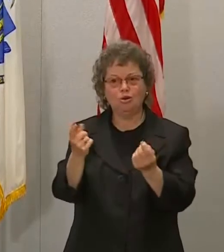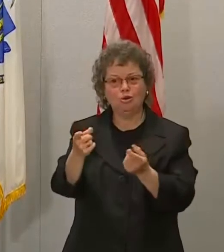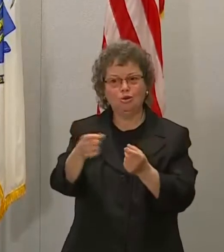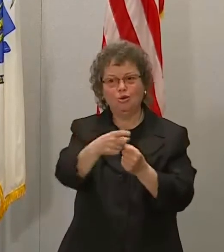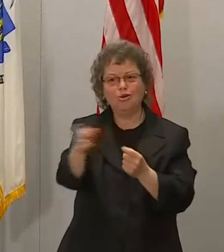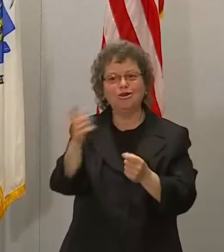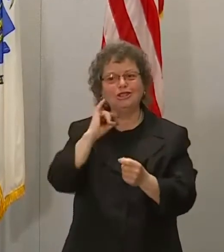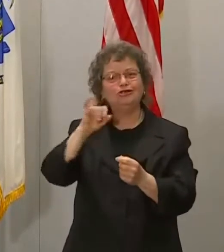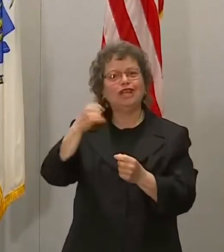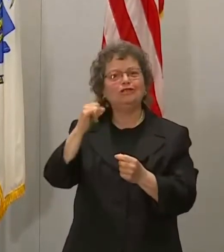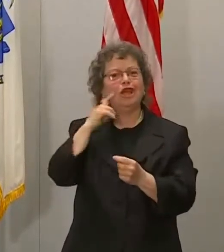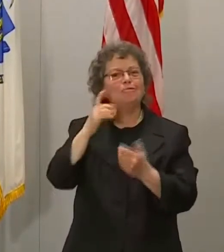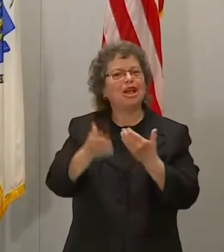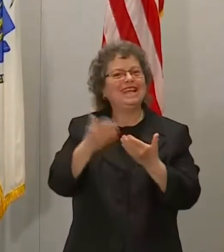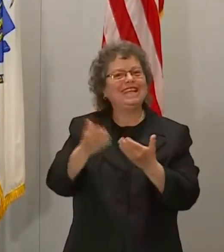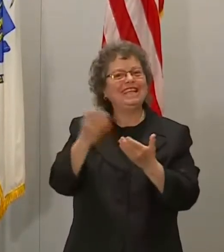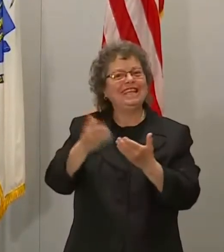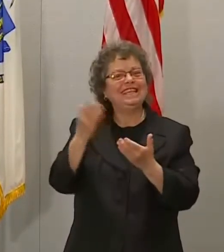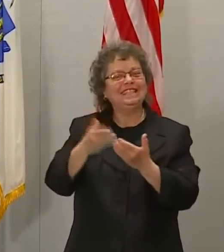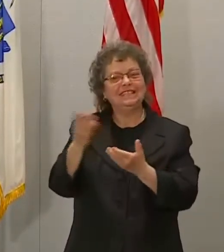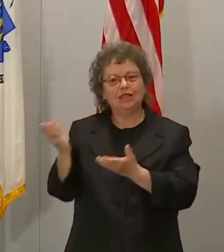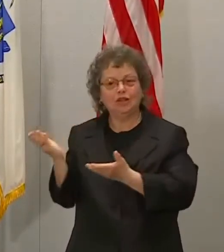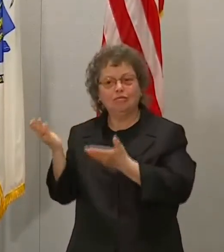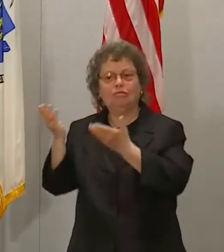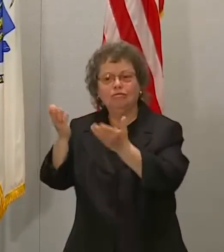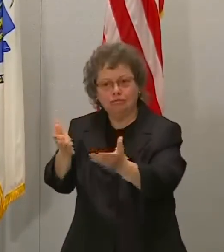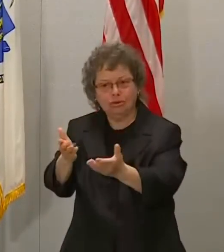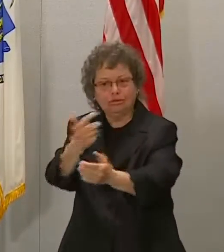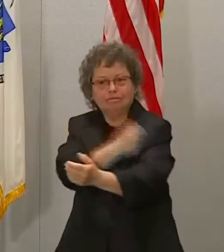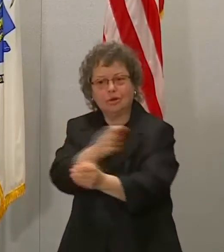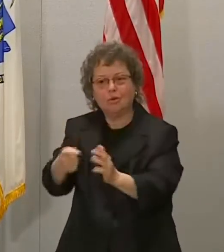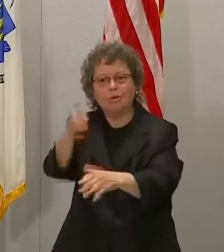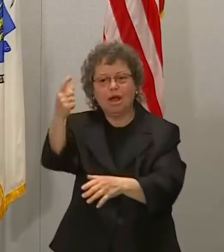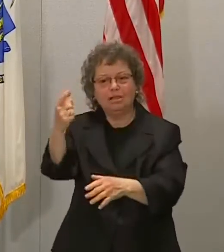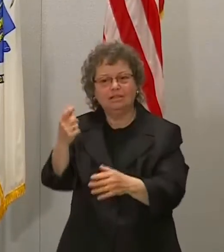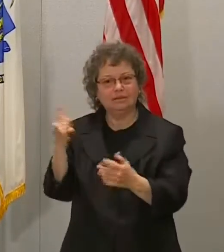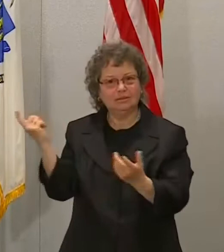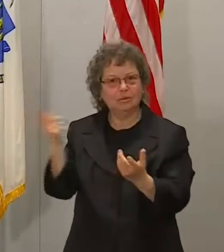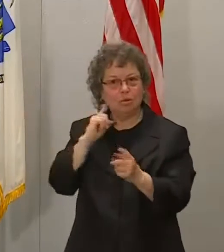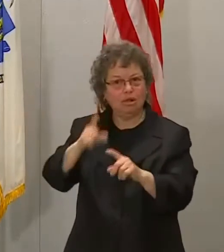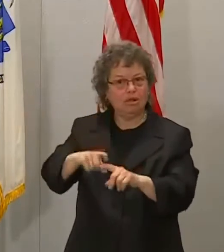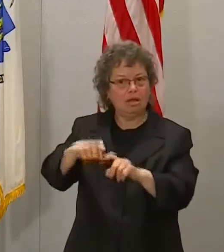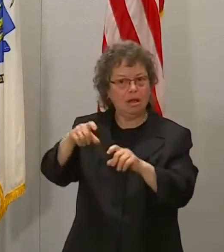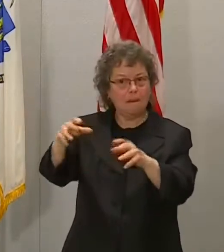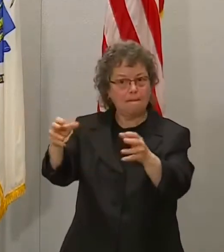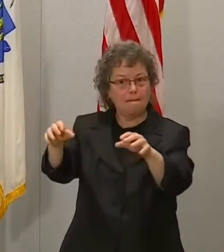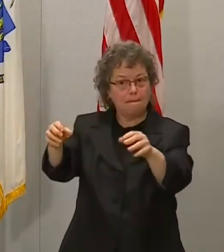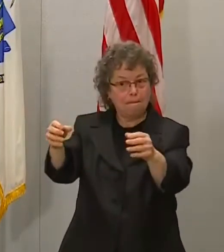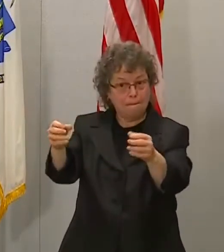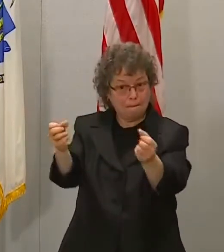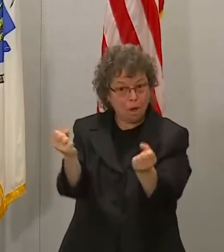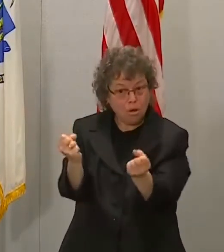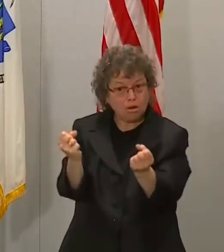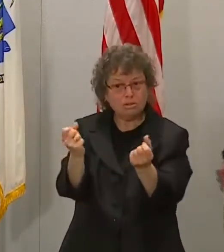homebound program as well? The short answer to that is no. Do you want to speak to this one, Mary Lou?